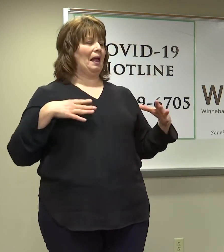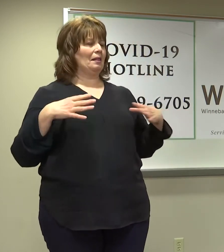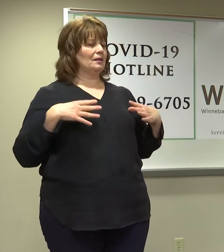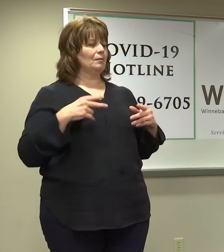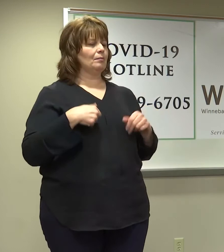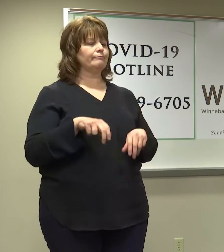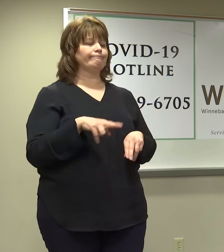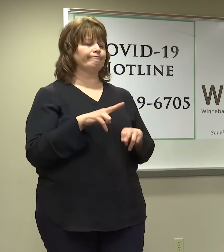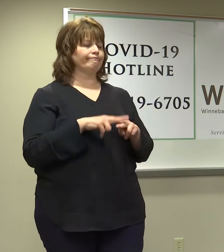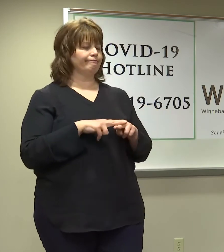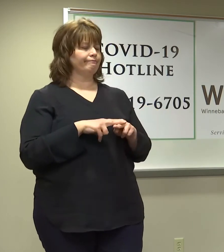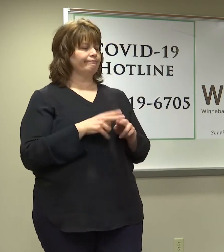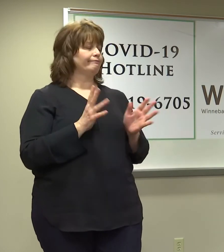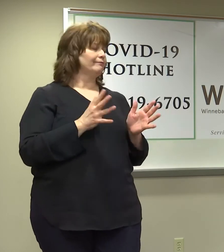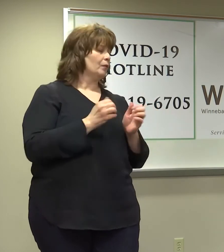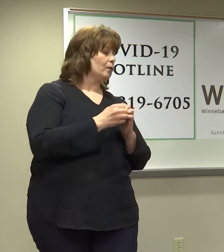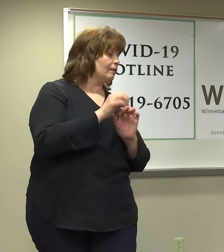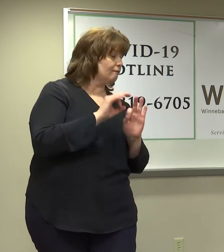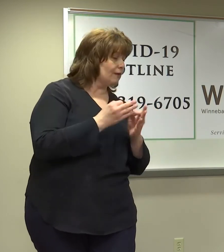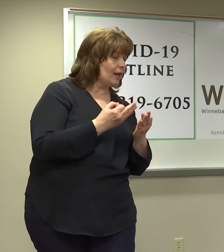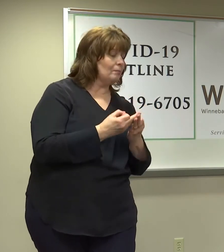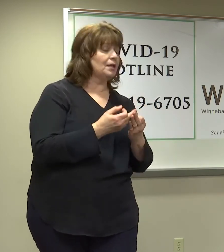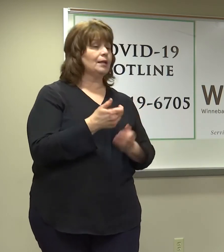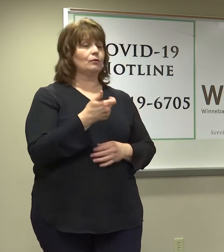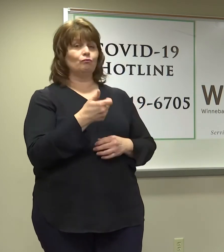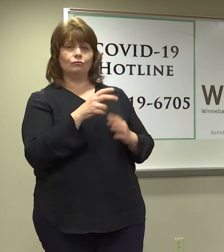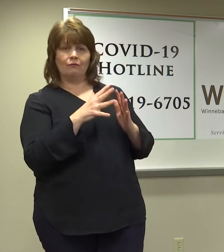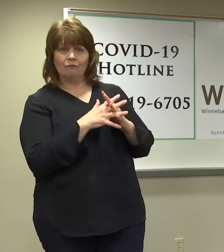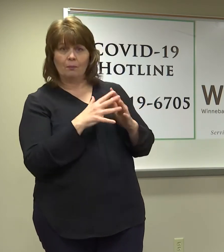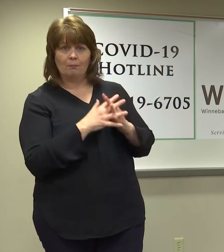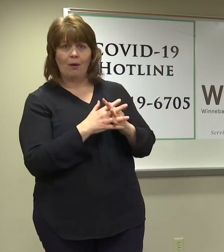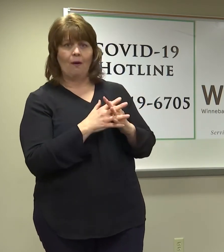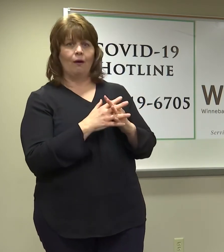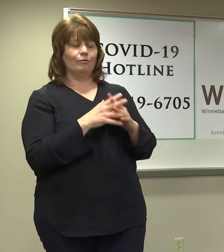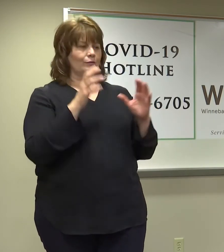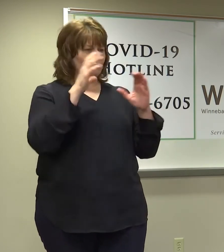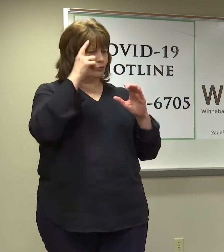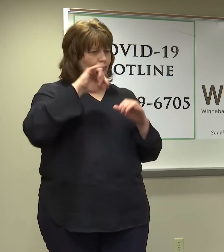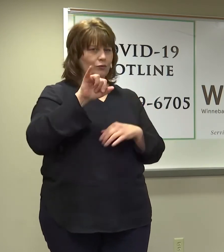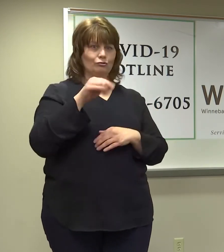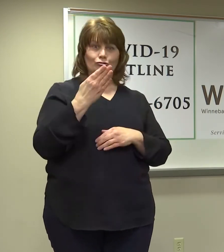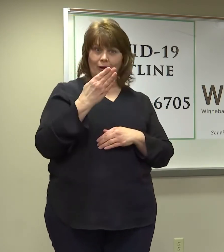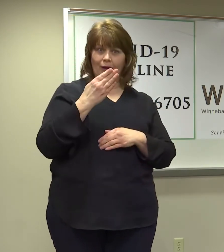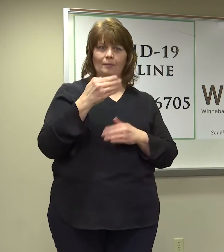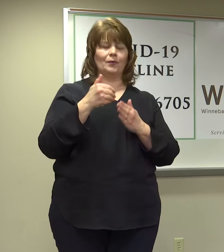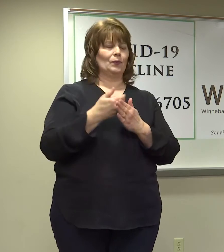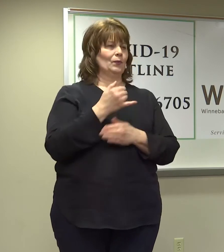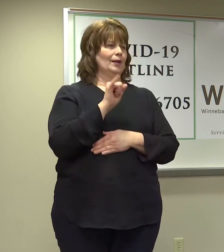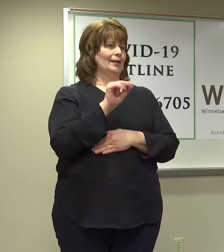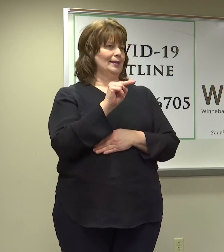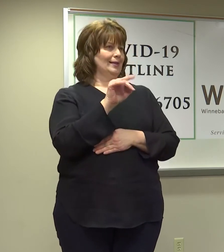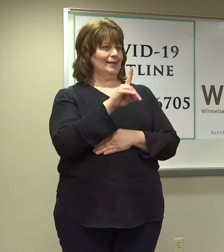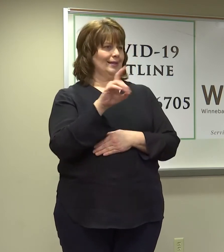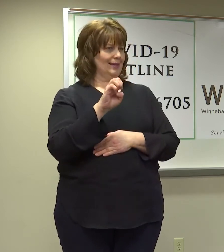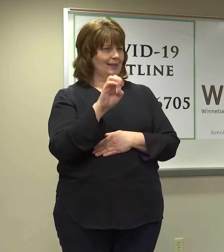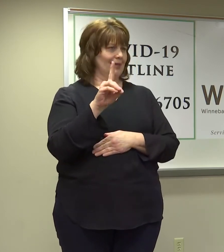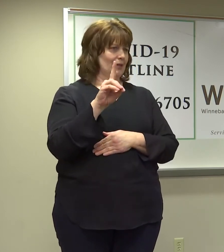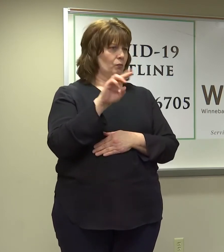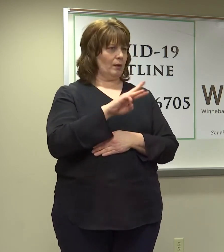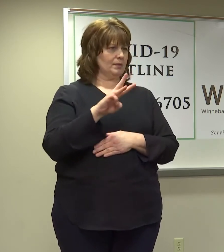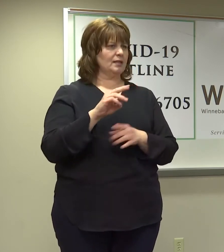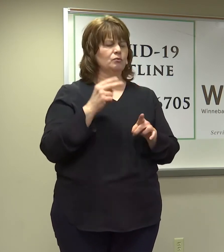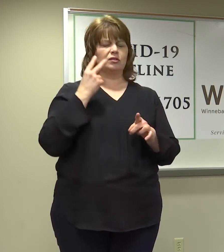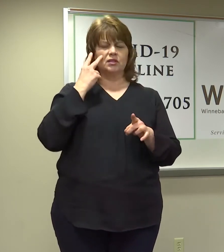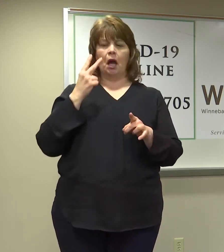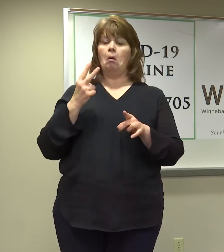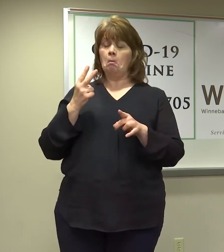they're sitting around with family. Maybe they're, we know it's one of the number one days for people to look for jobs on Indeed. We thought, okay, we'll see how many people hit the website